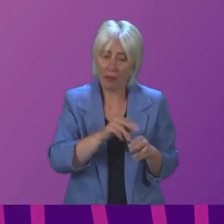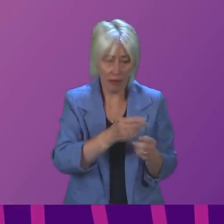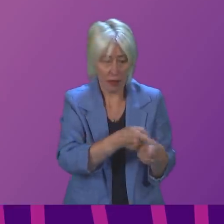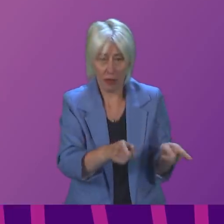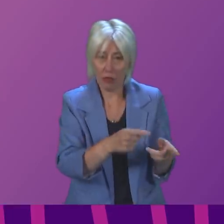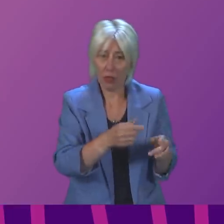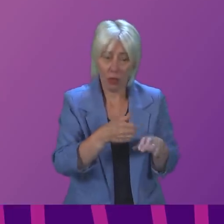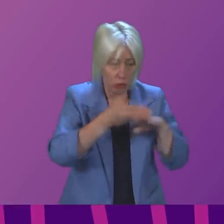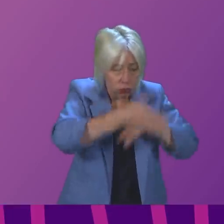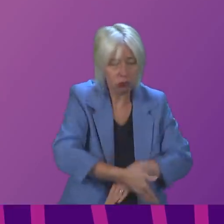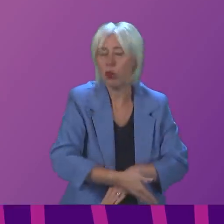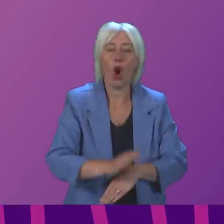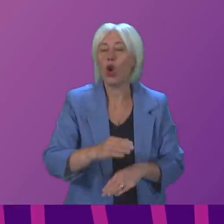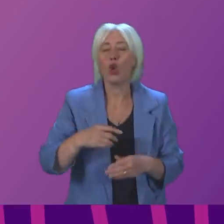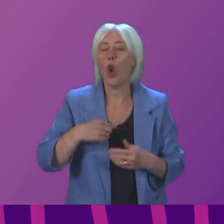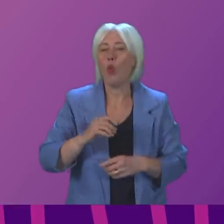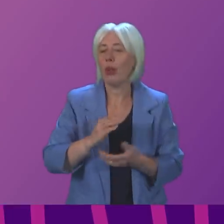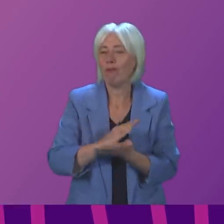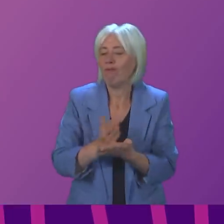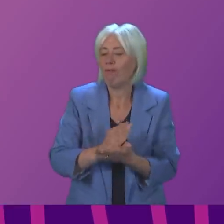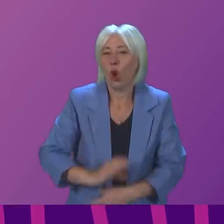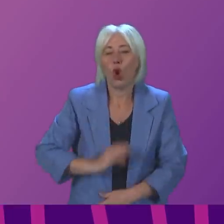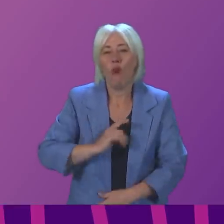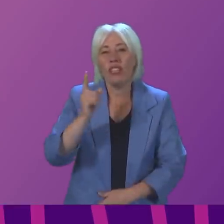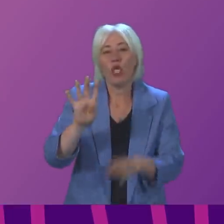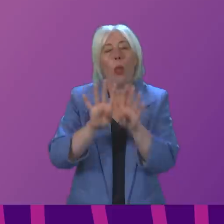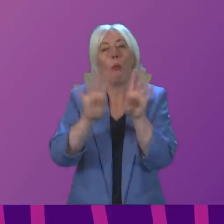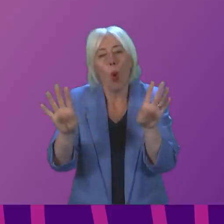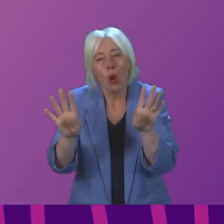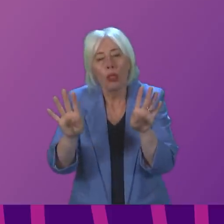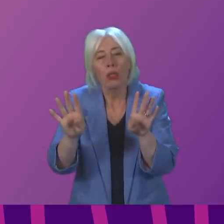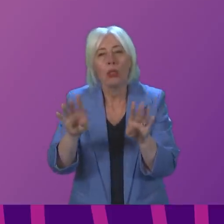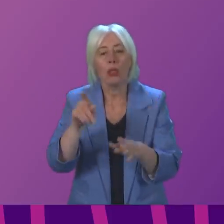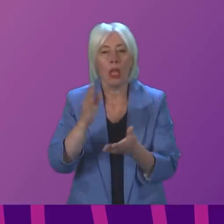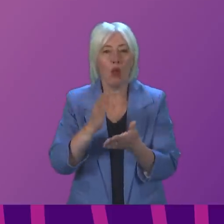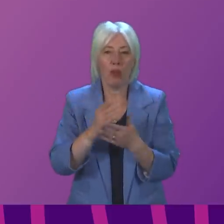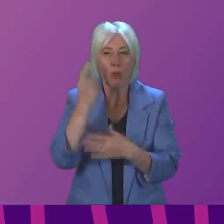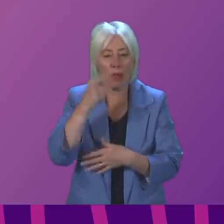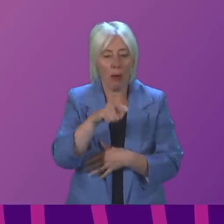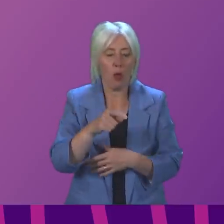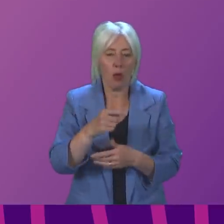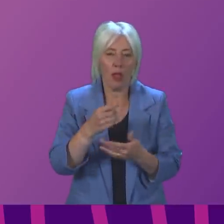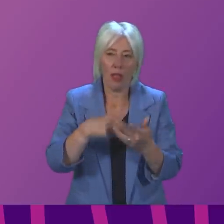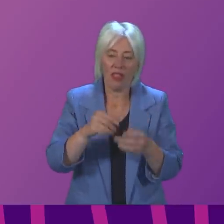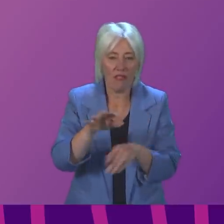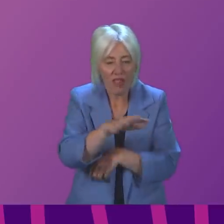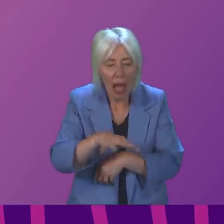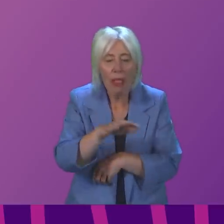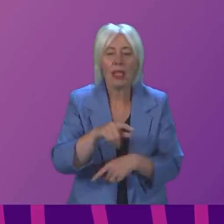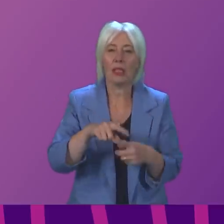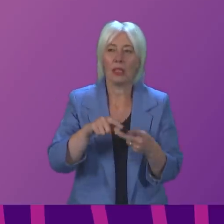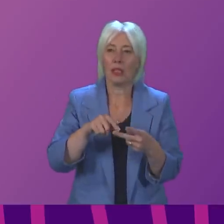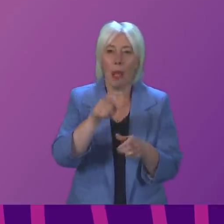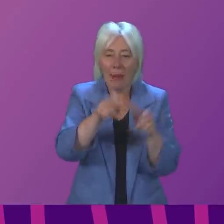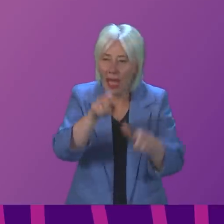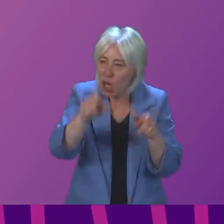the leadership of this board. This fight is as much about the staff as it is about the families and the patients. And I say to the First